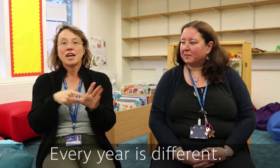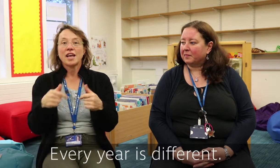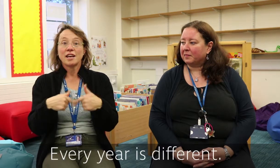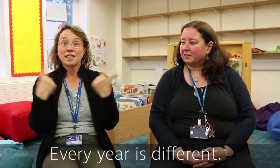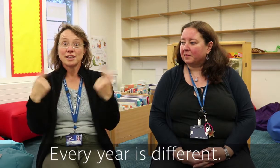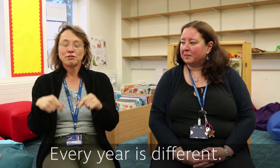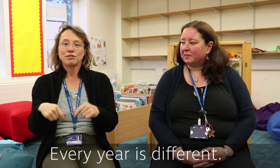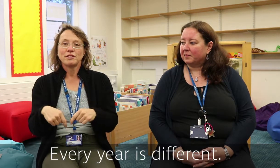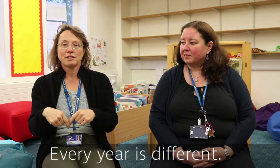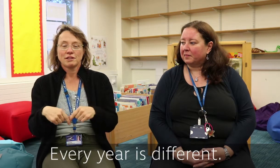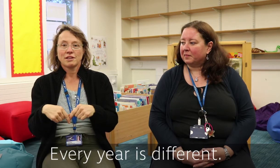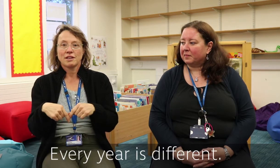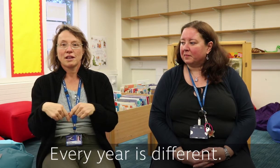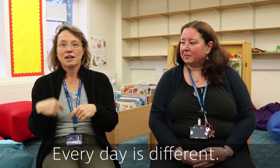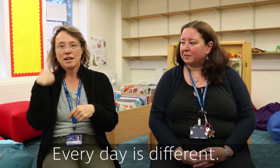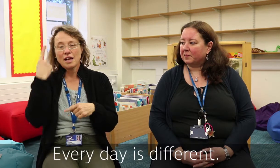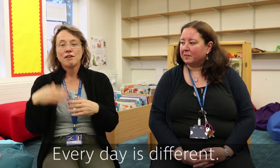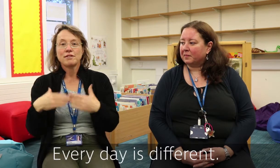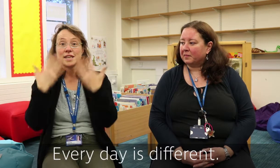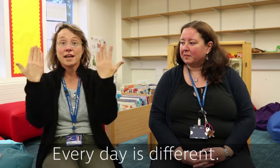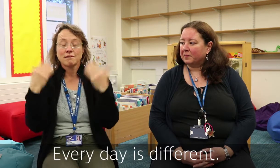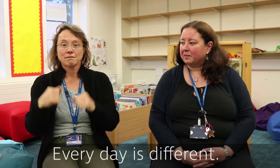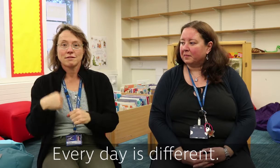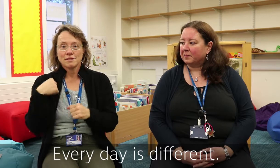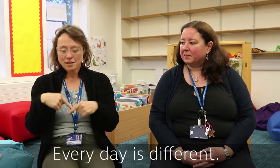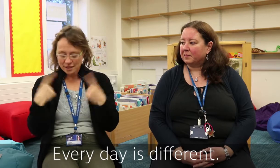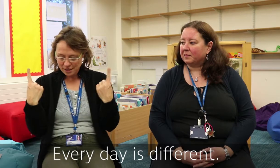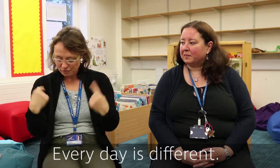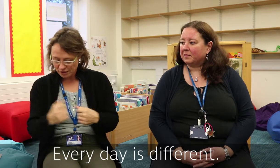year is different. Every day is different. Every